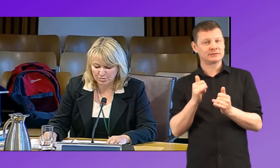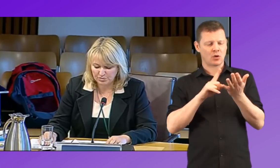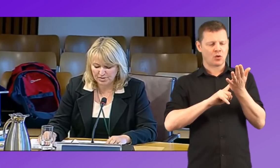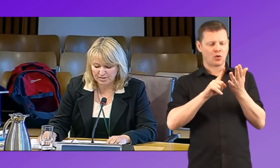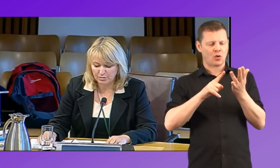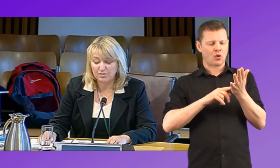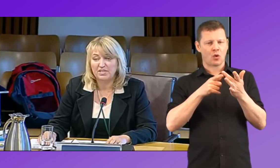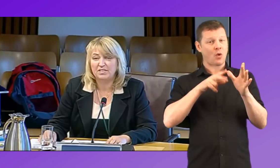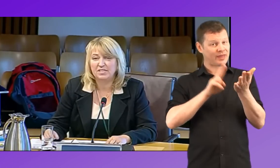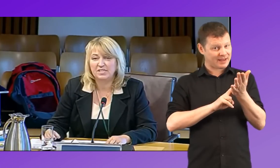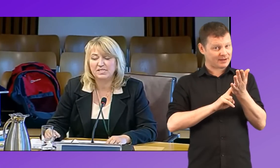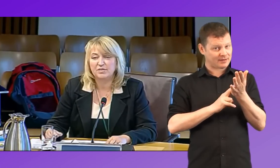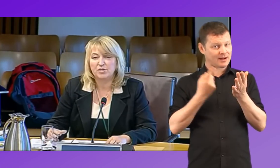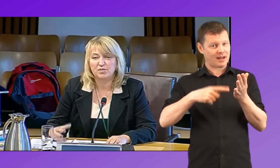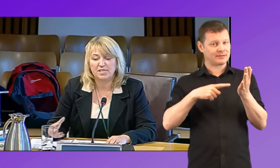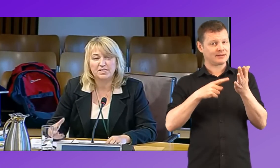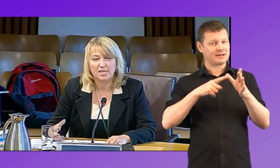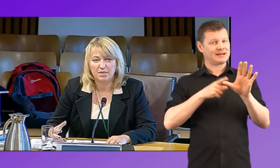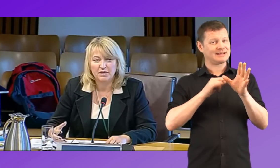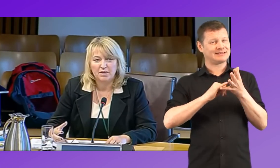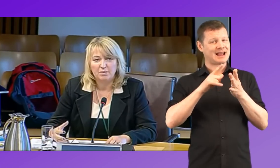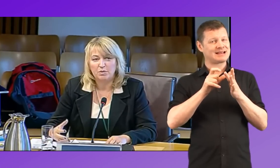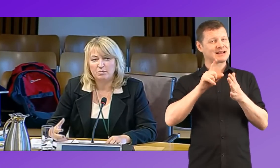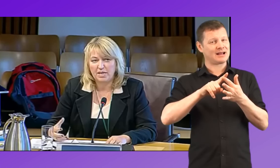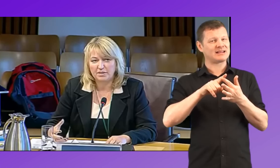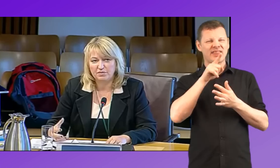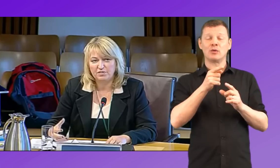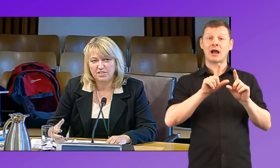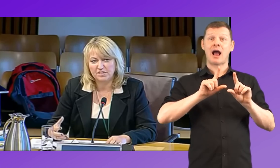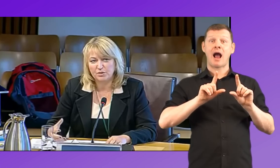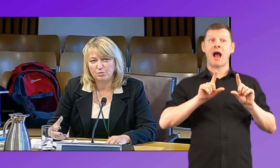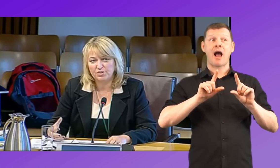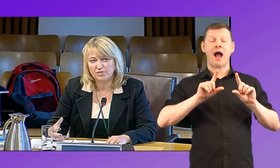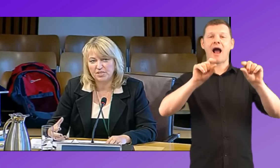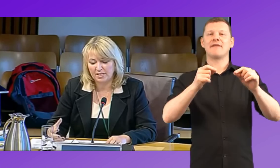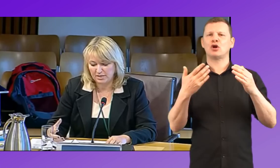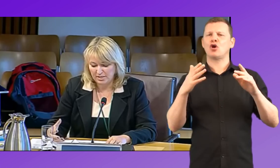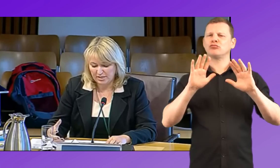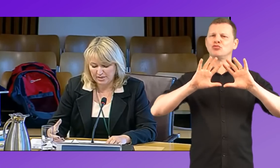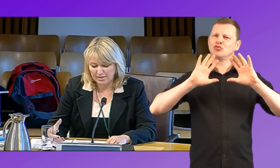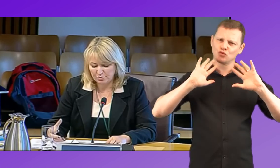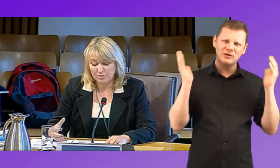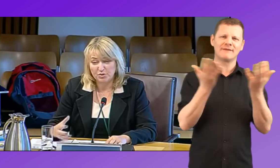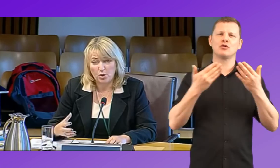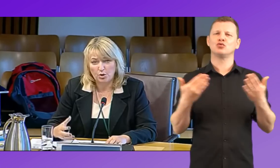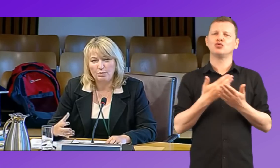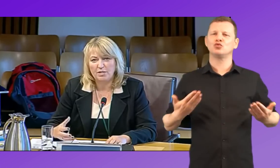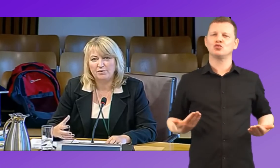both Lothian and Tayside, which was set up on the back of Universal Newborn Screening and which was all about